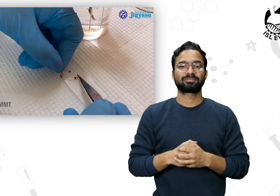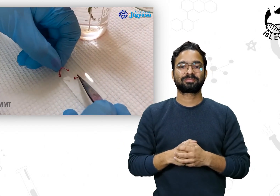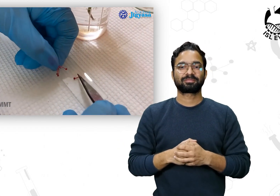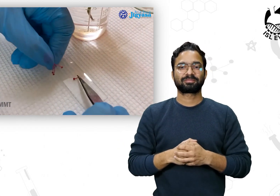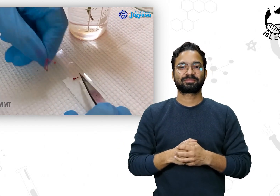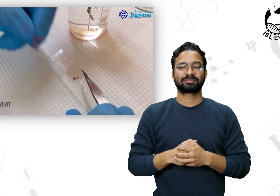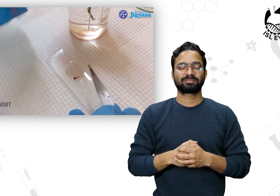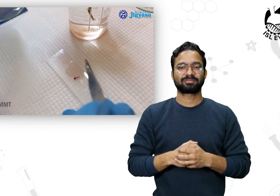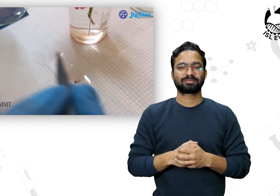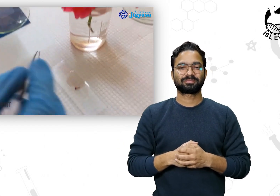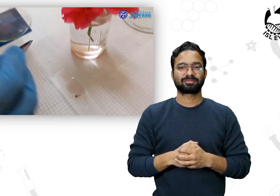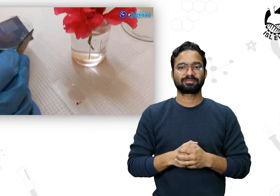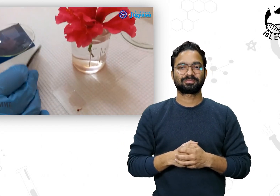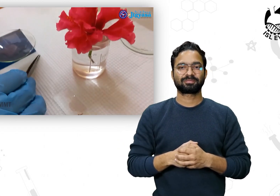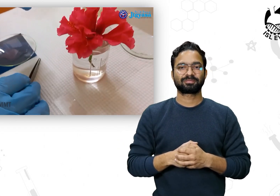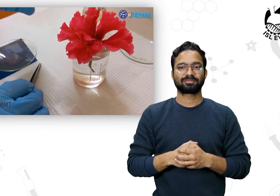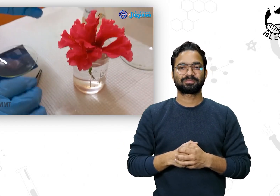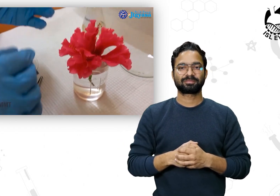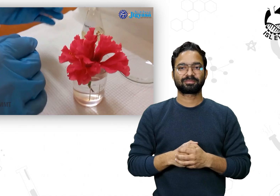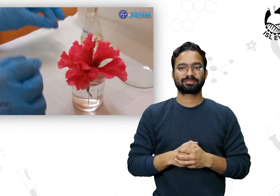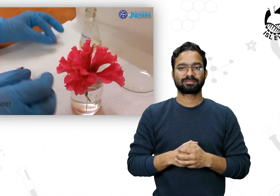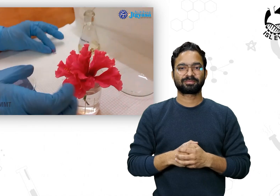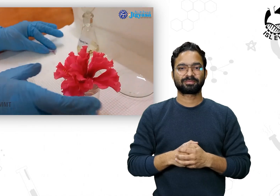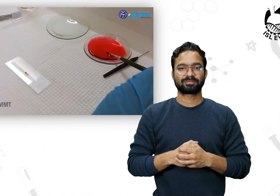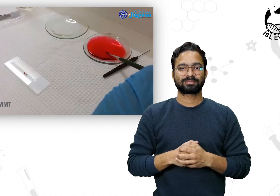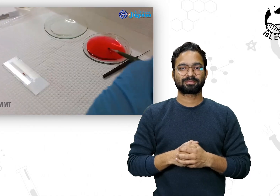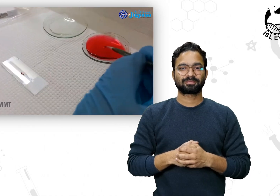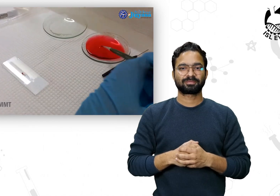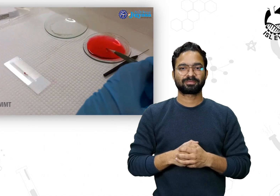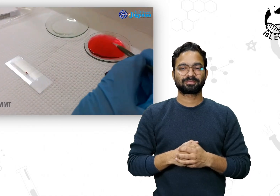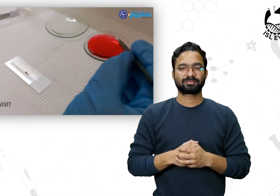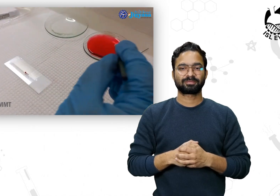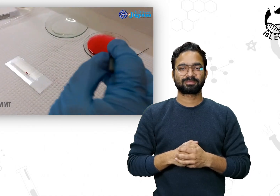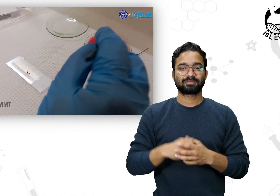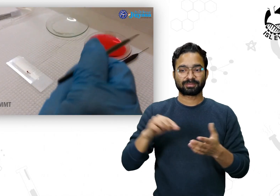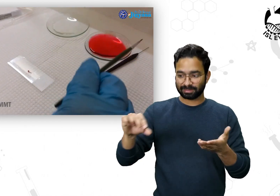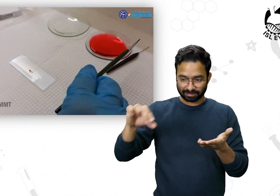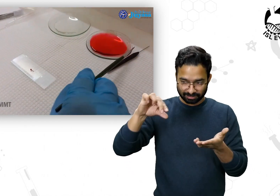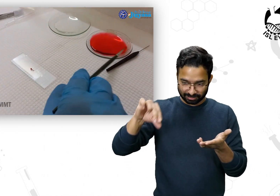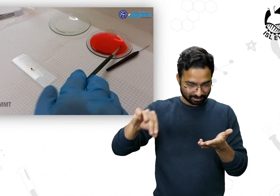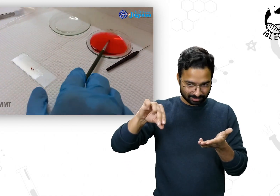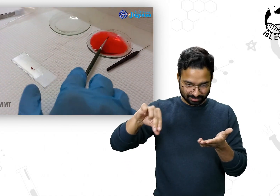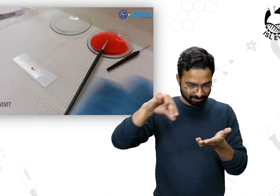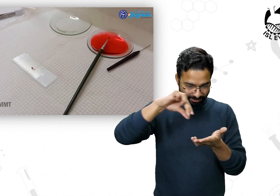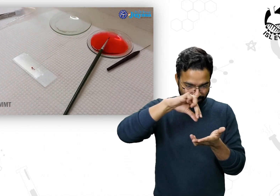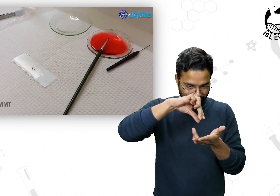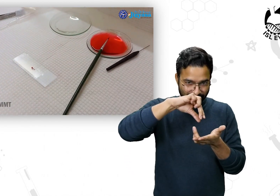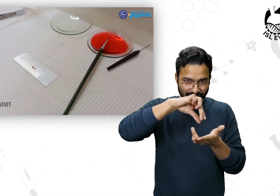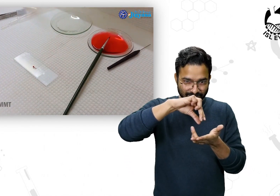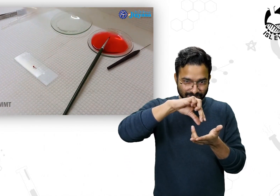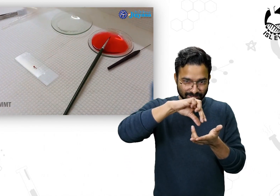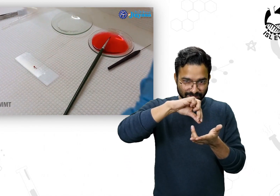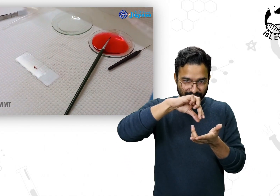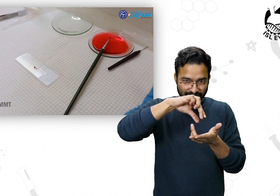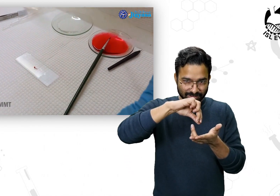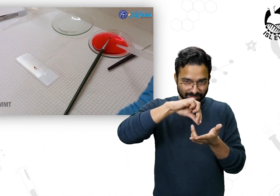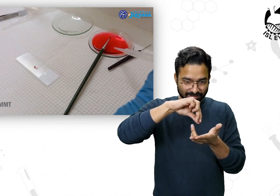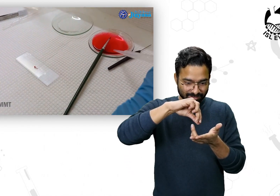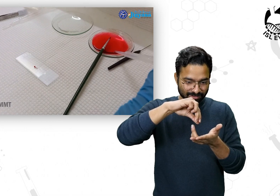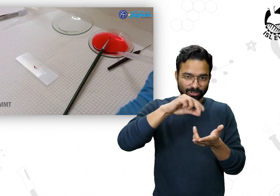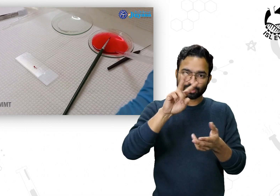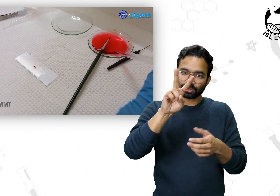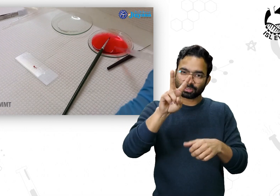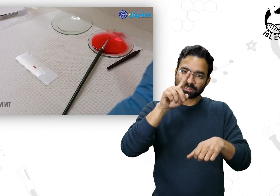gently put it on the slide. We it with saffron in. For that, we will take a dropper and